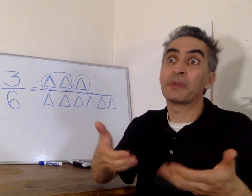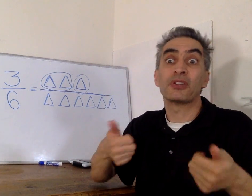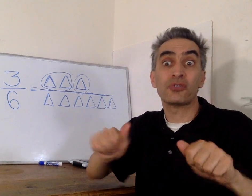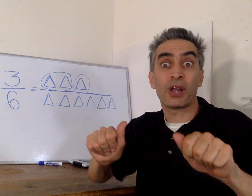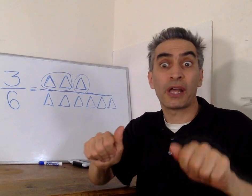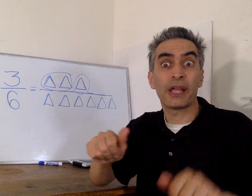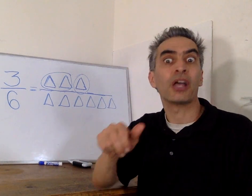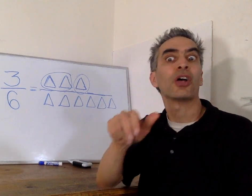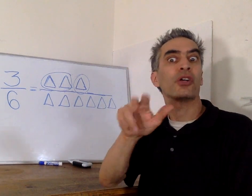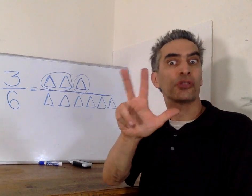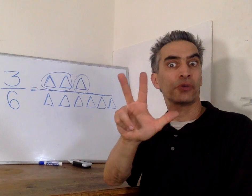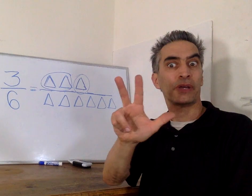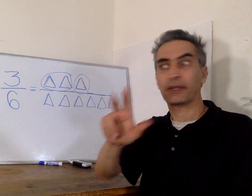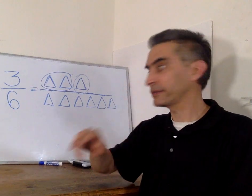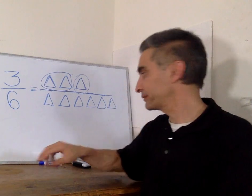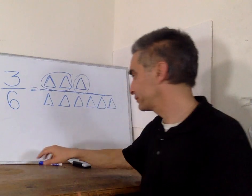Maybe try three.